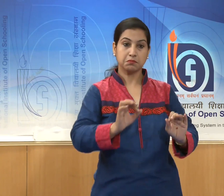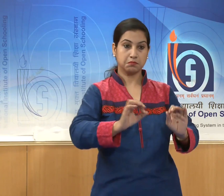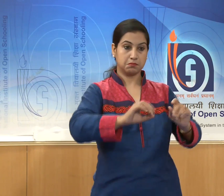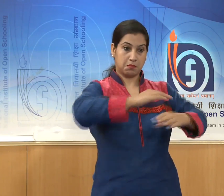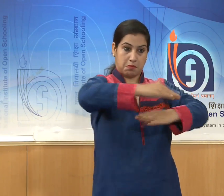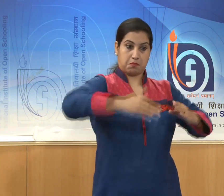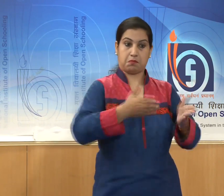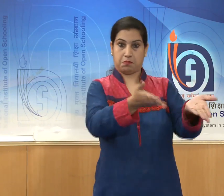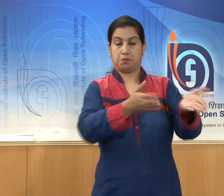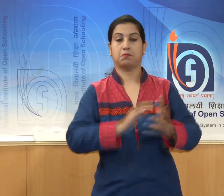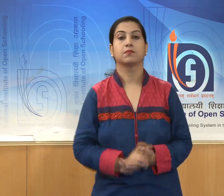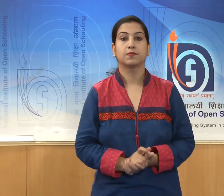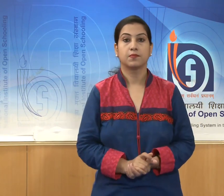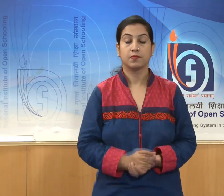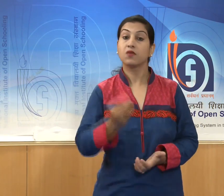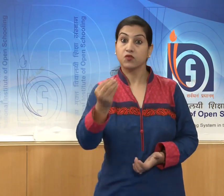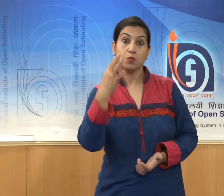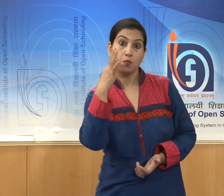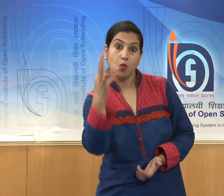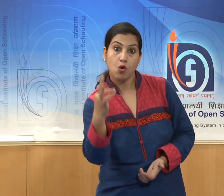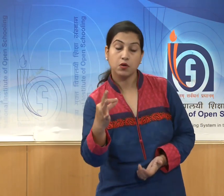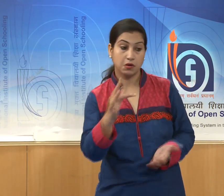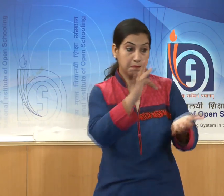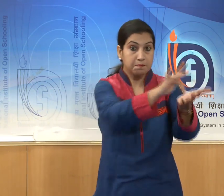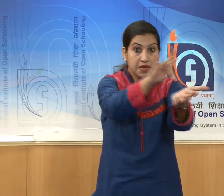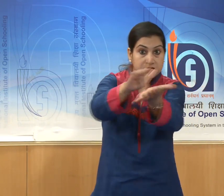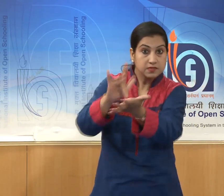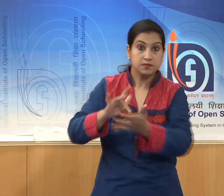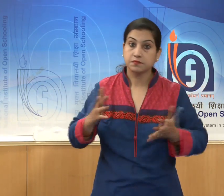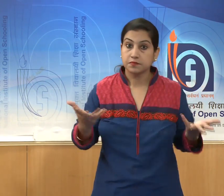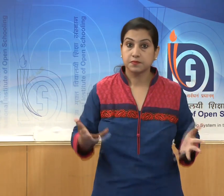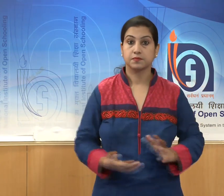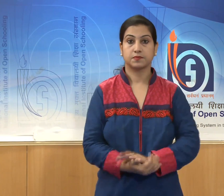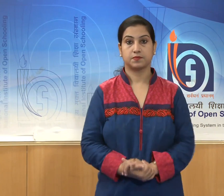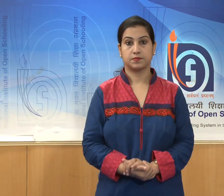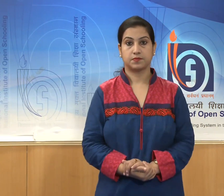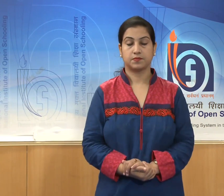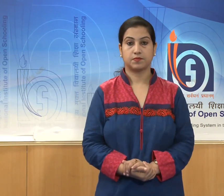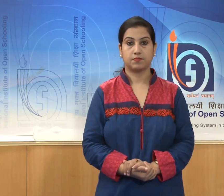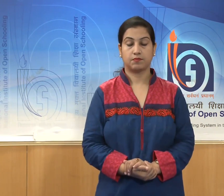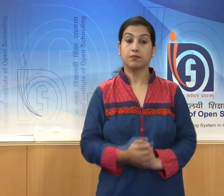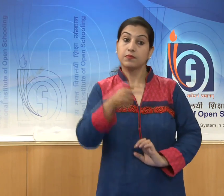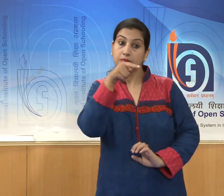Some of the most important sites in this respect